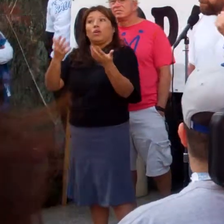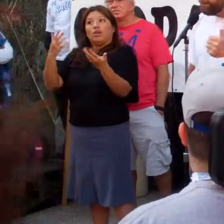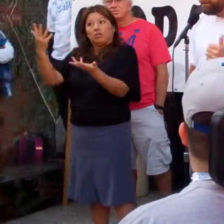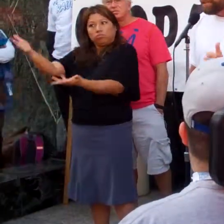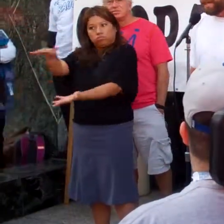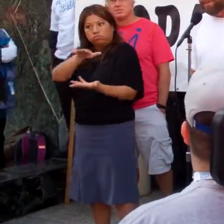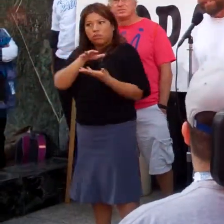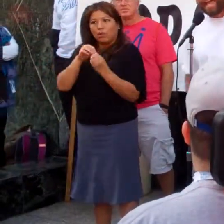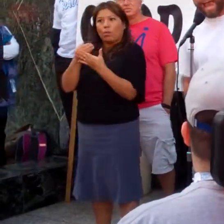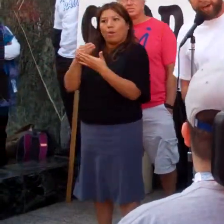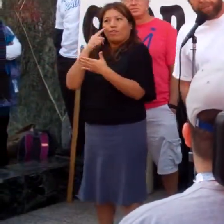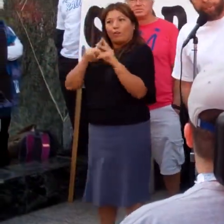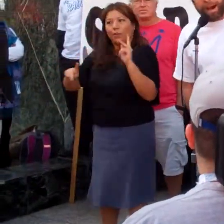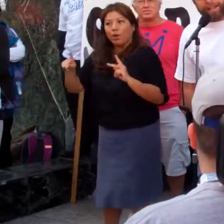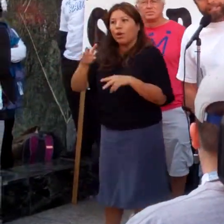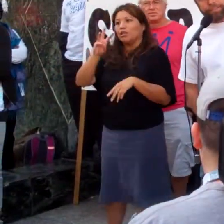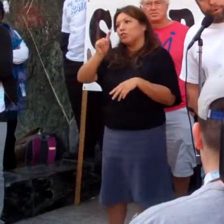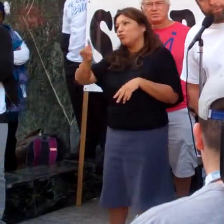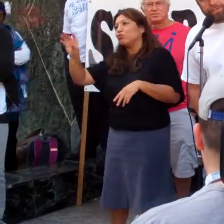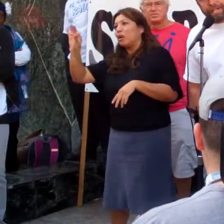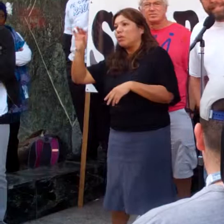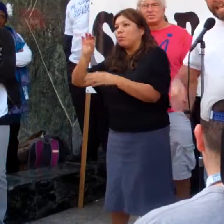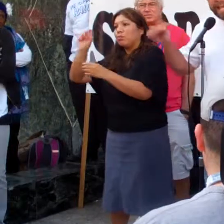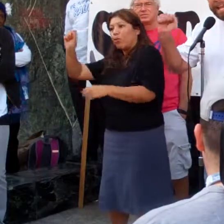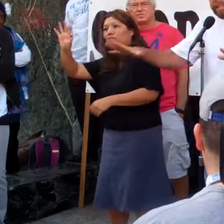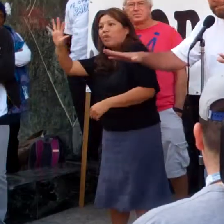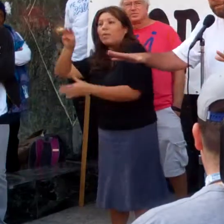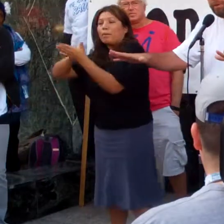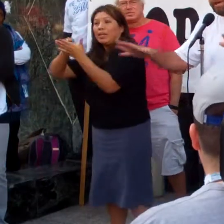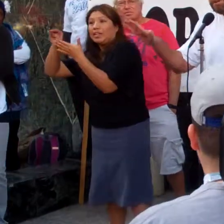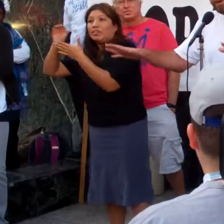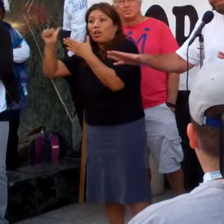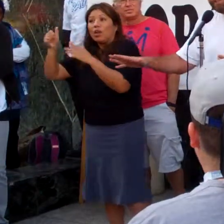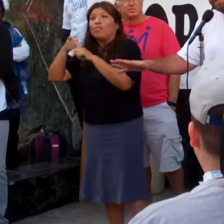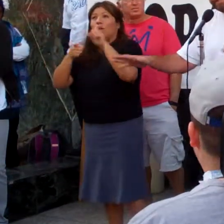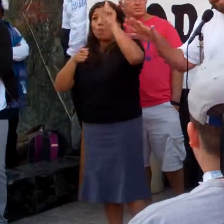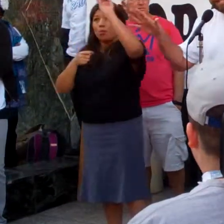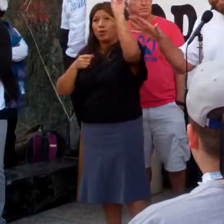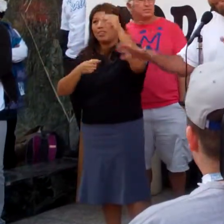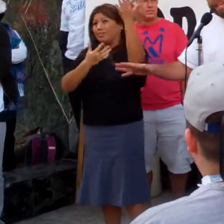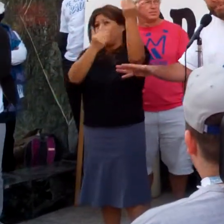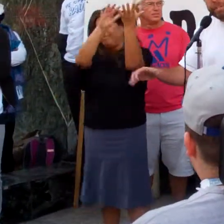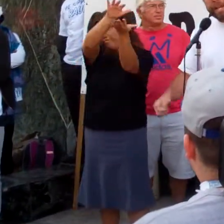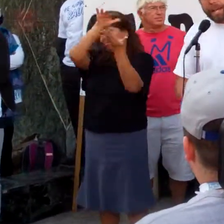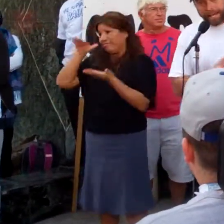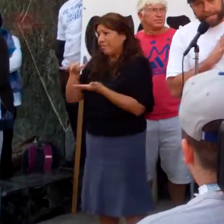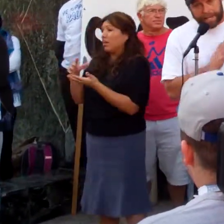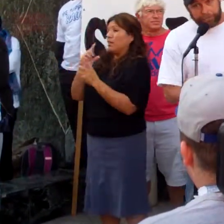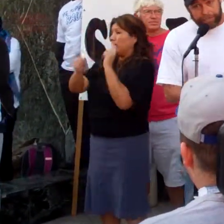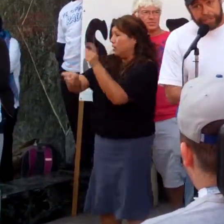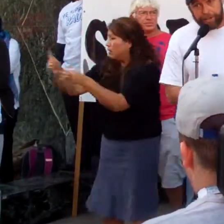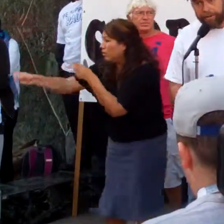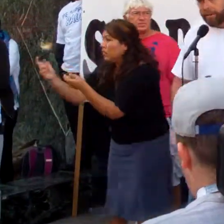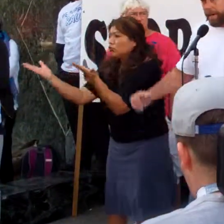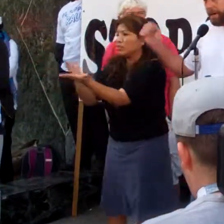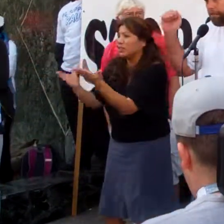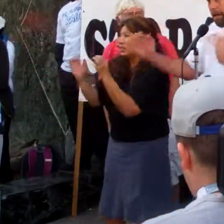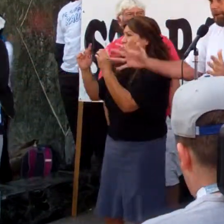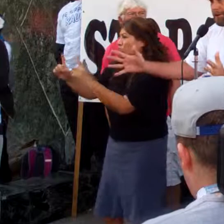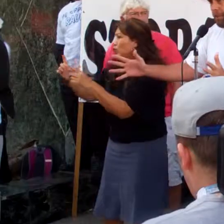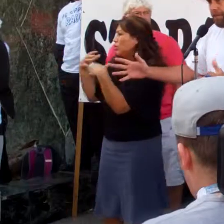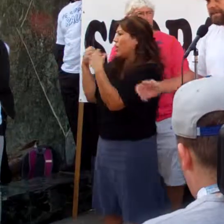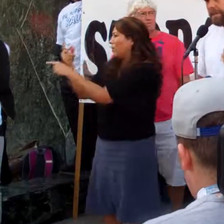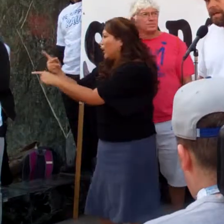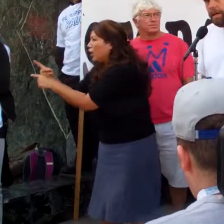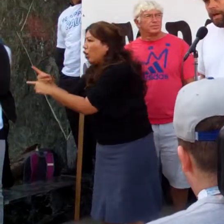.5 billion out of the pocket to the 1% into services in education and in health care and